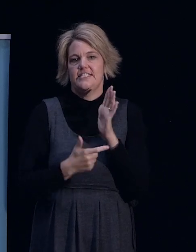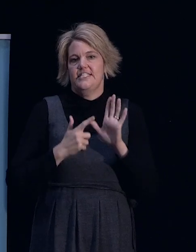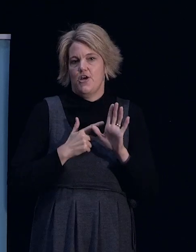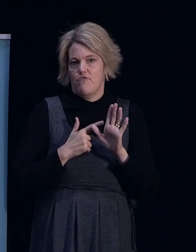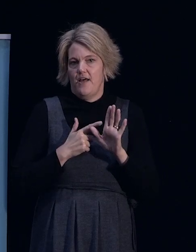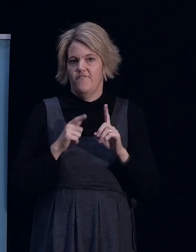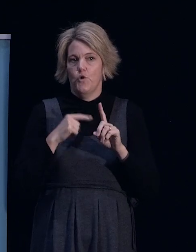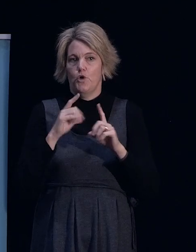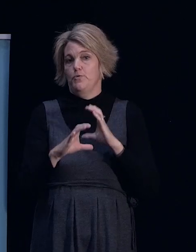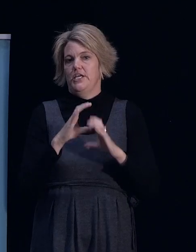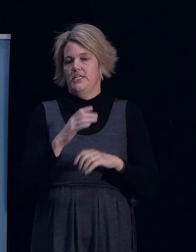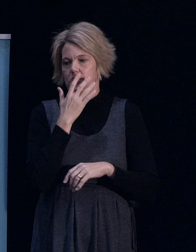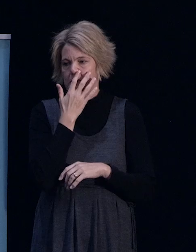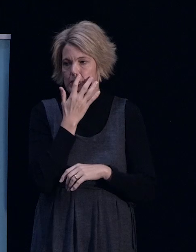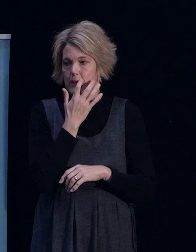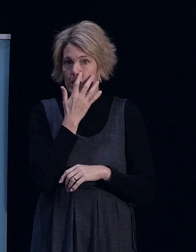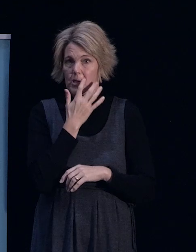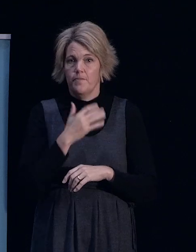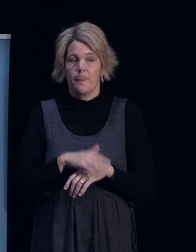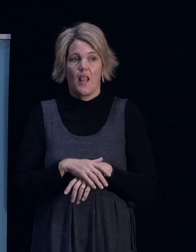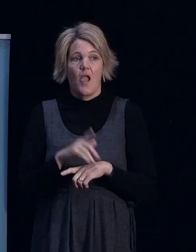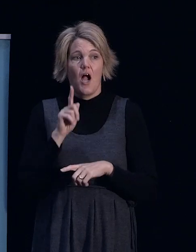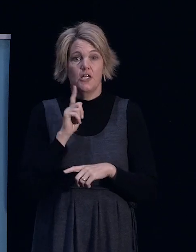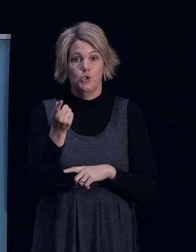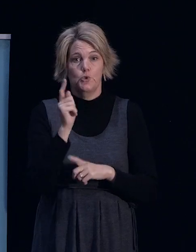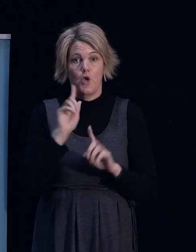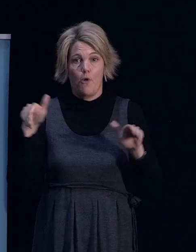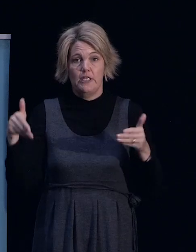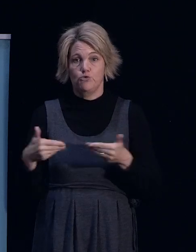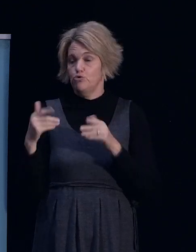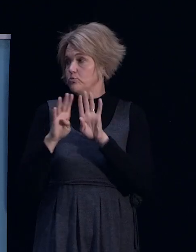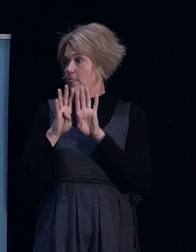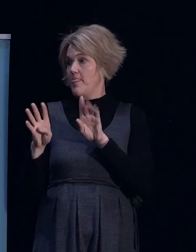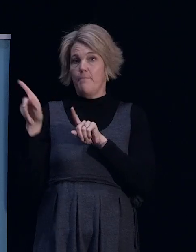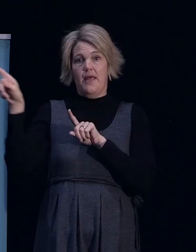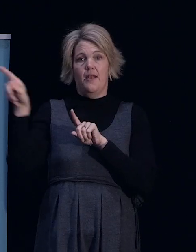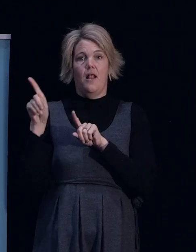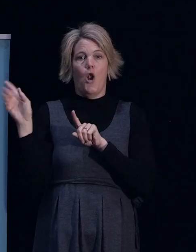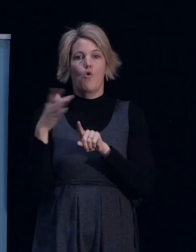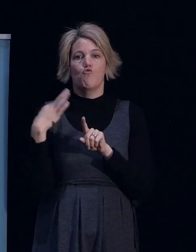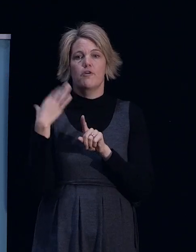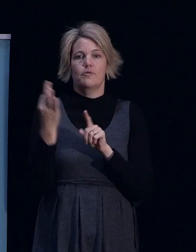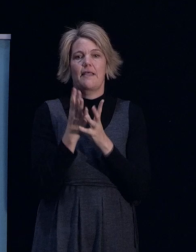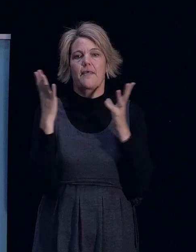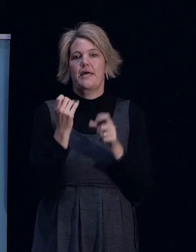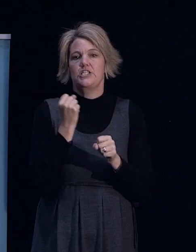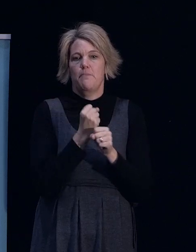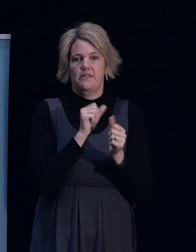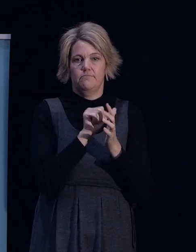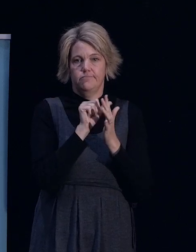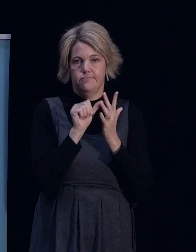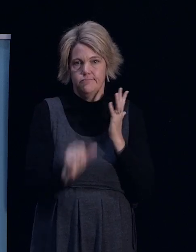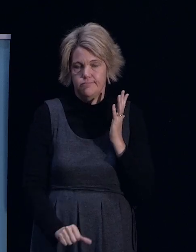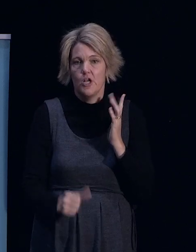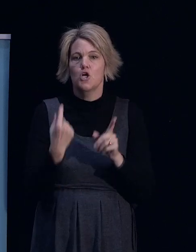and very shortly I'll be introducing to you the panel members representing the major banks to talk about